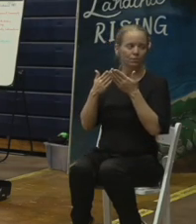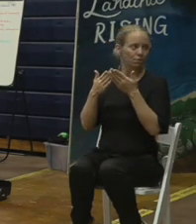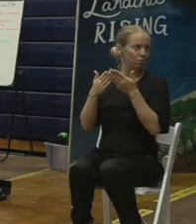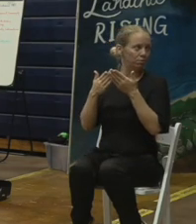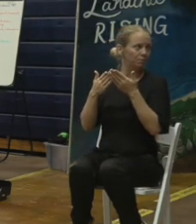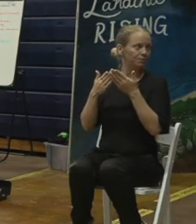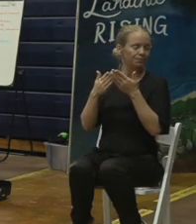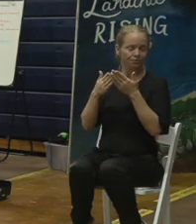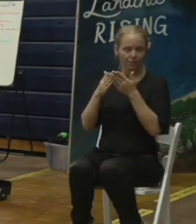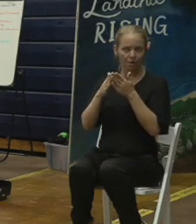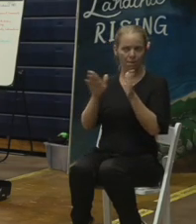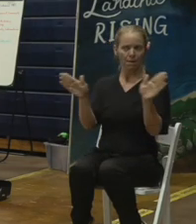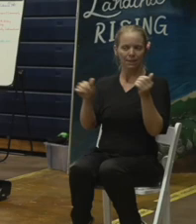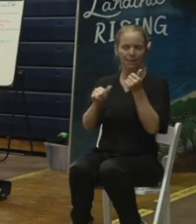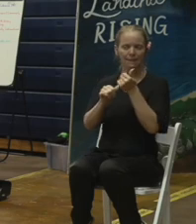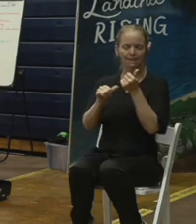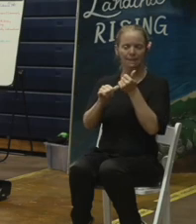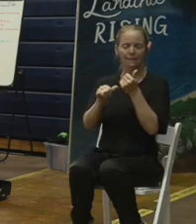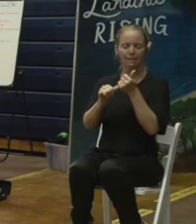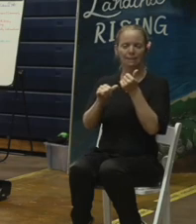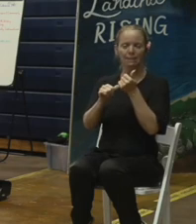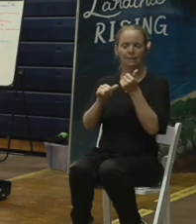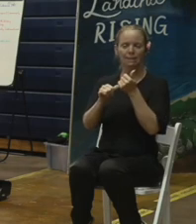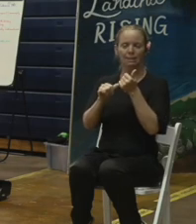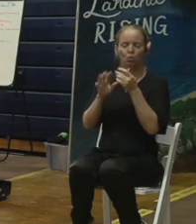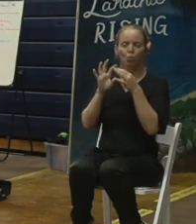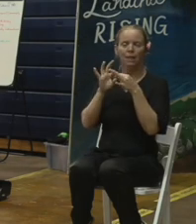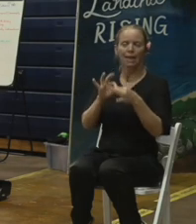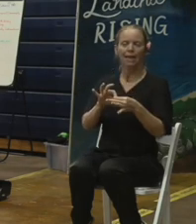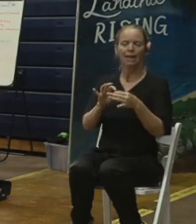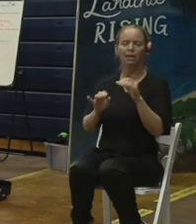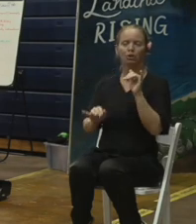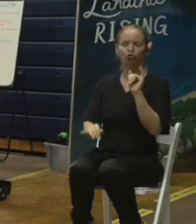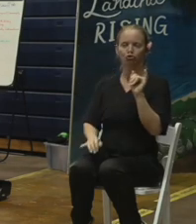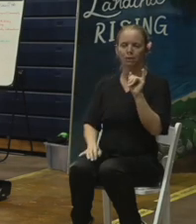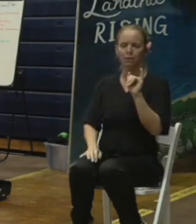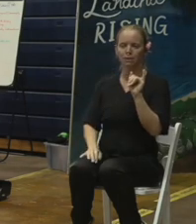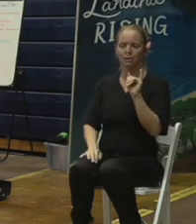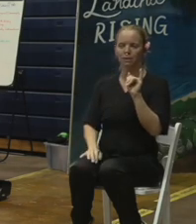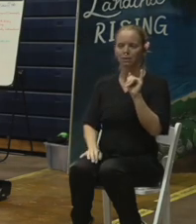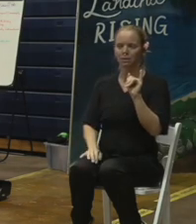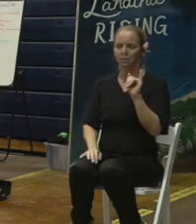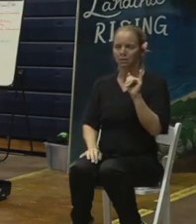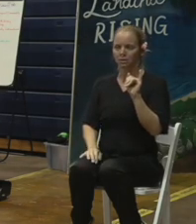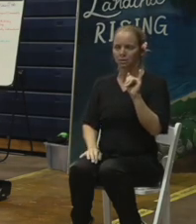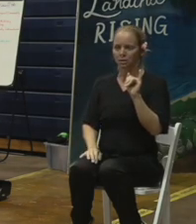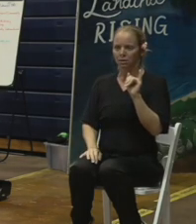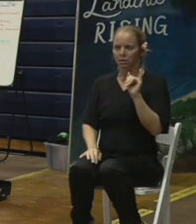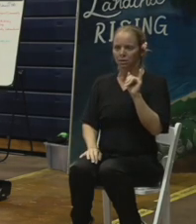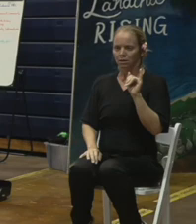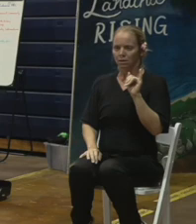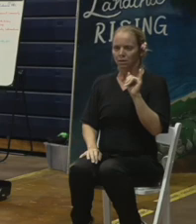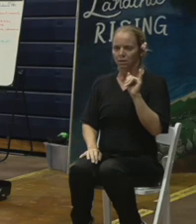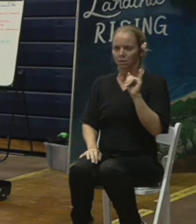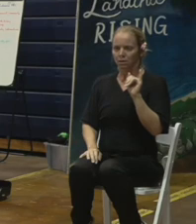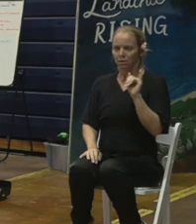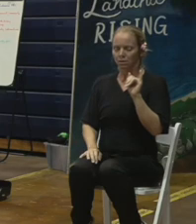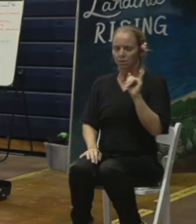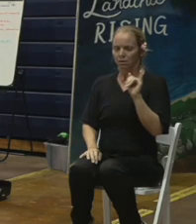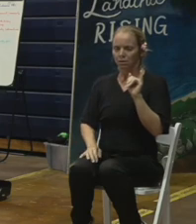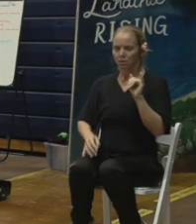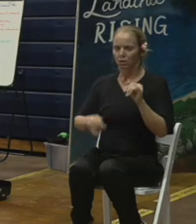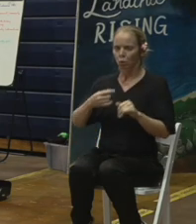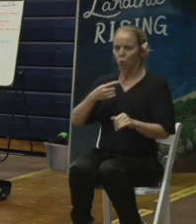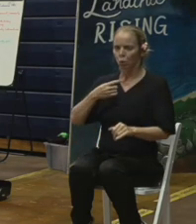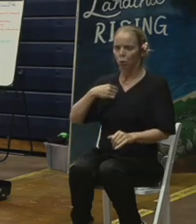private property debris removal pertains to we cannot support duplication of